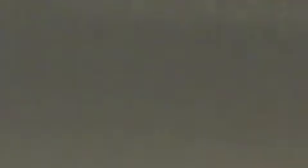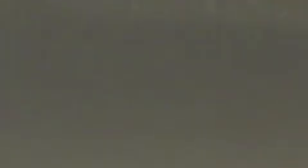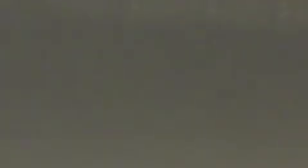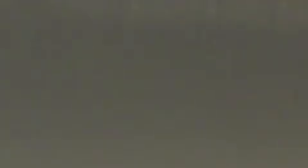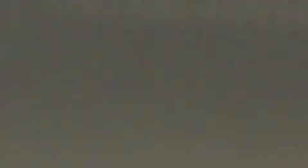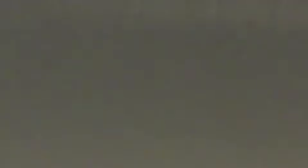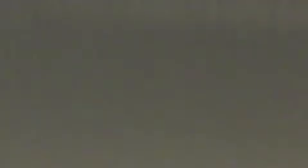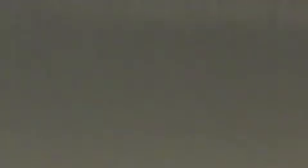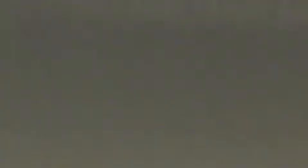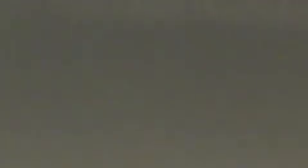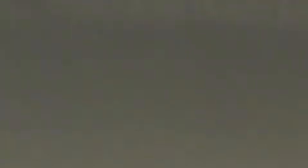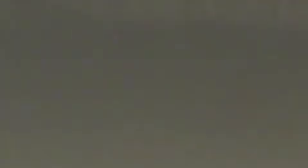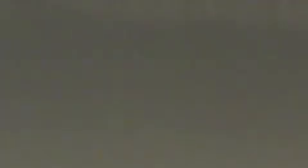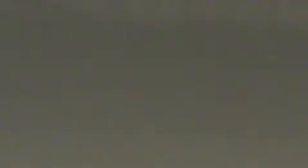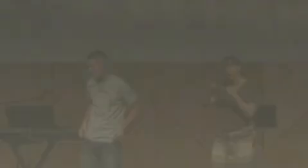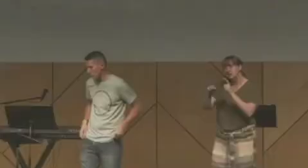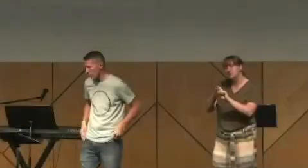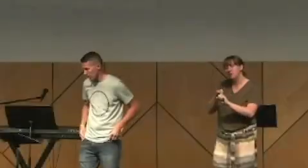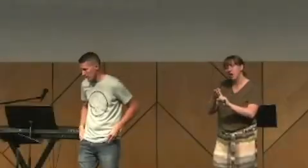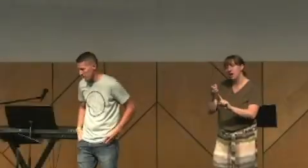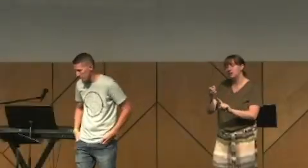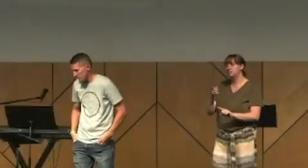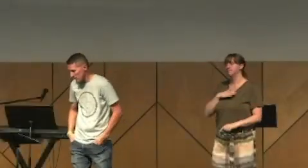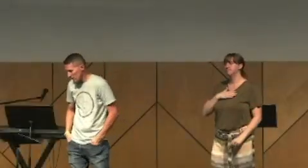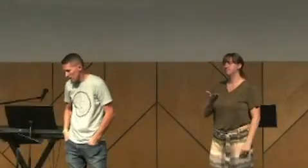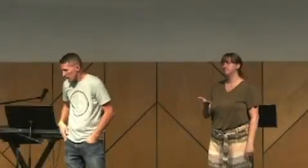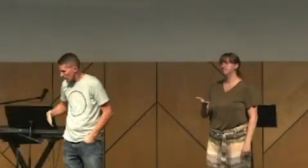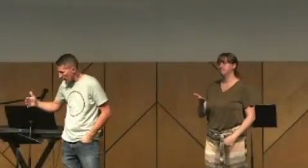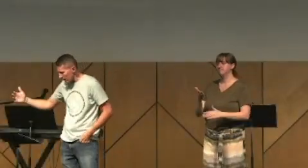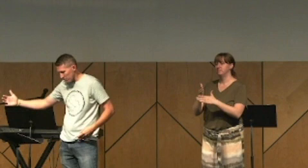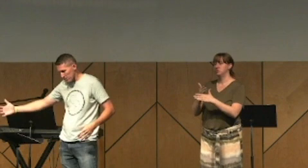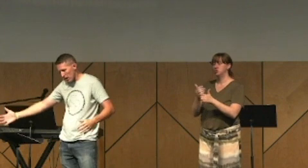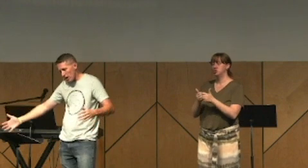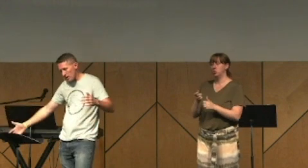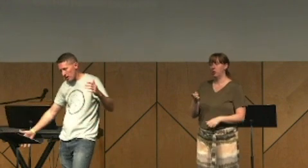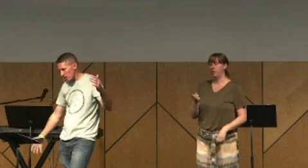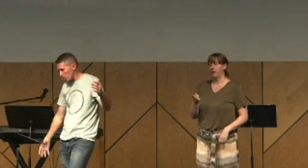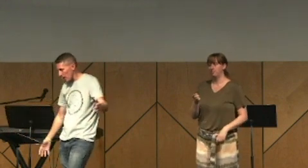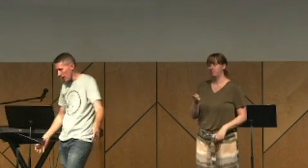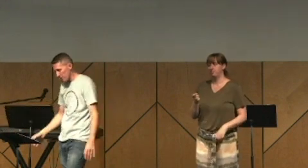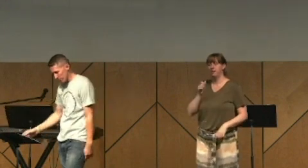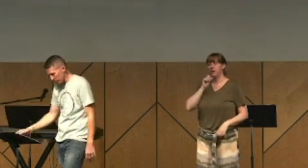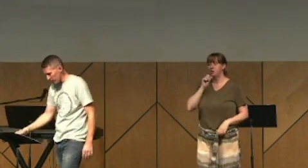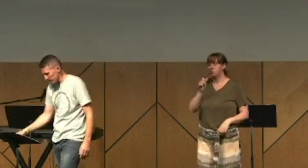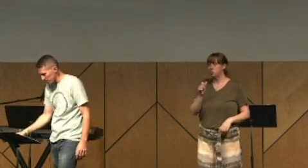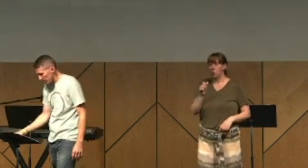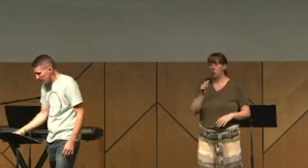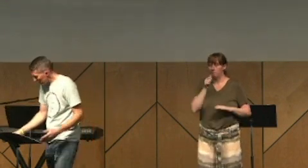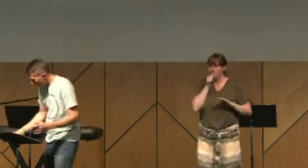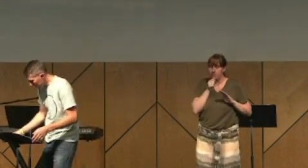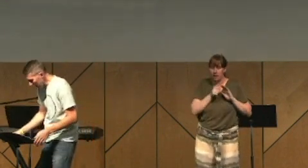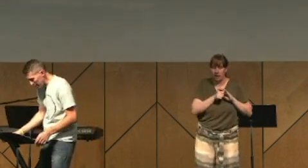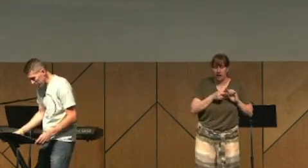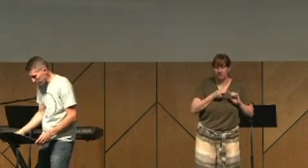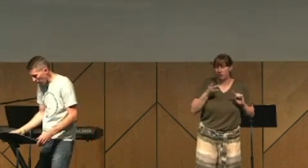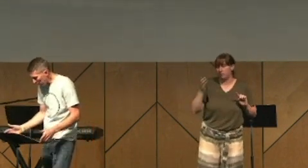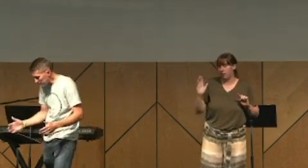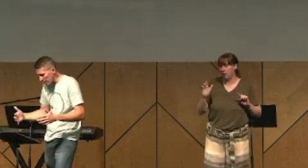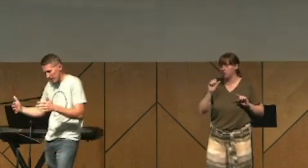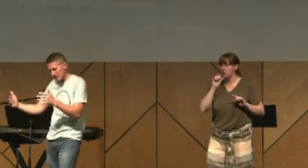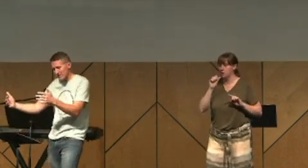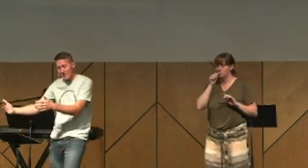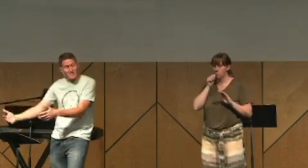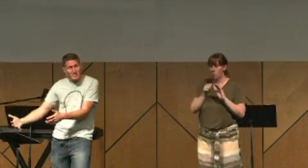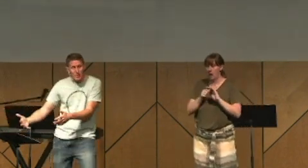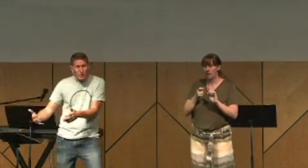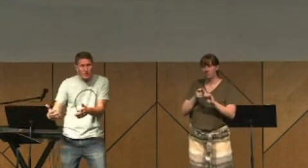a lot. A few wise friends and share honestly with them. Don't hide from God, and don't hide from friends. Don't buy the empty